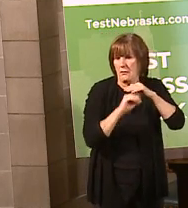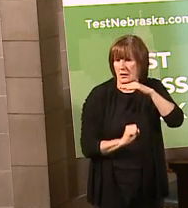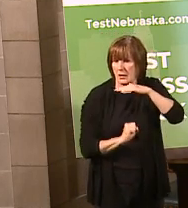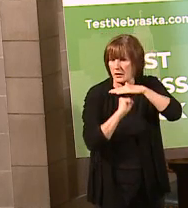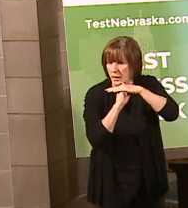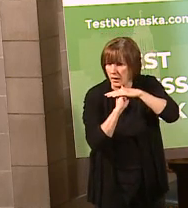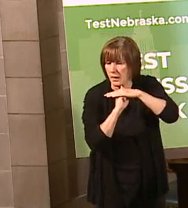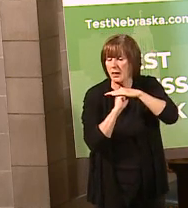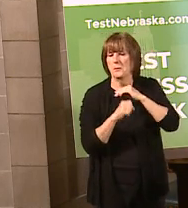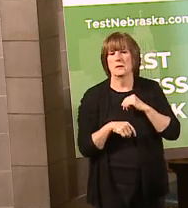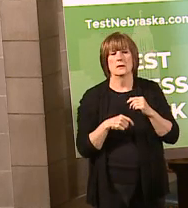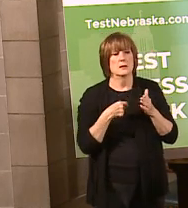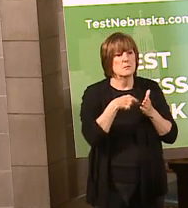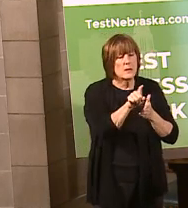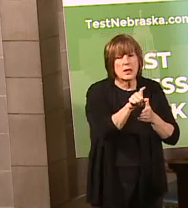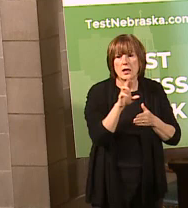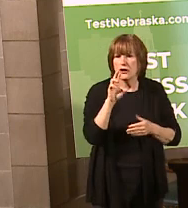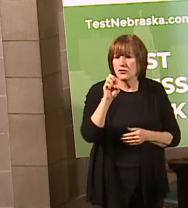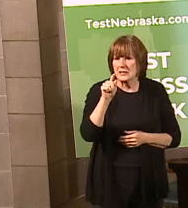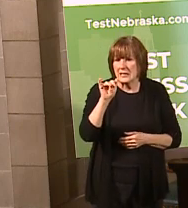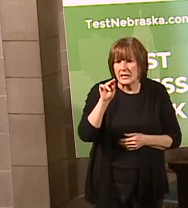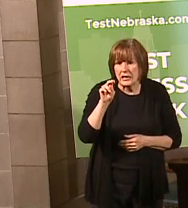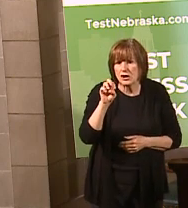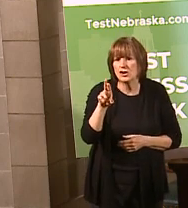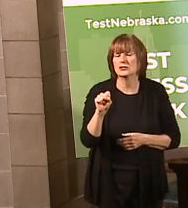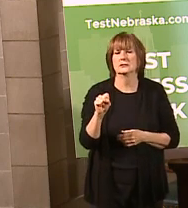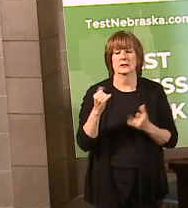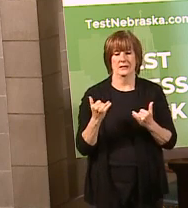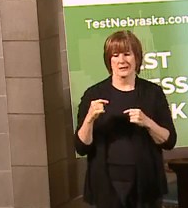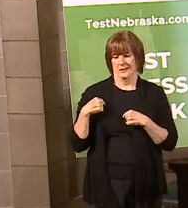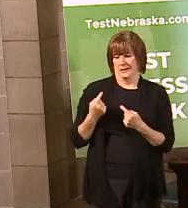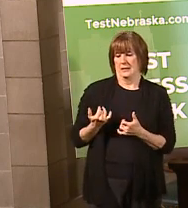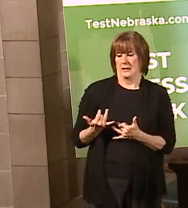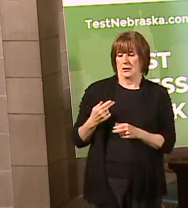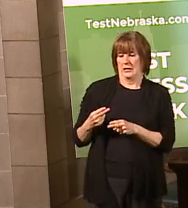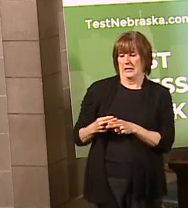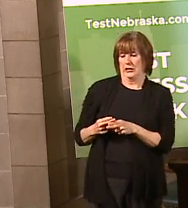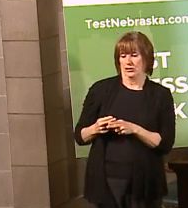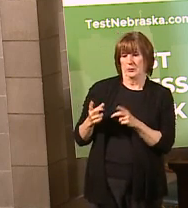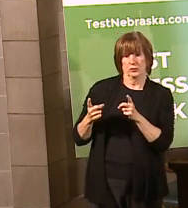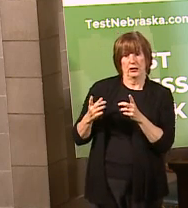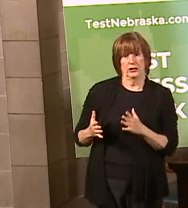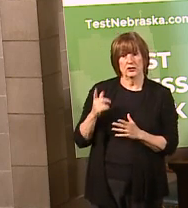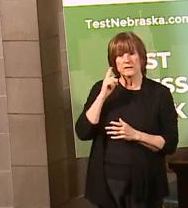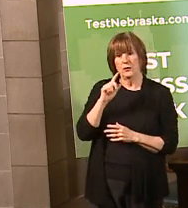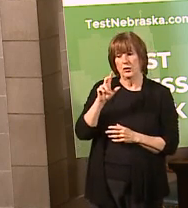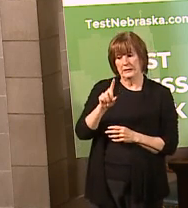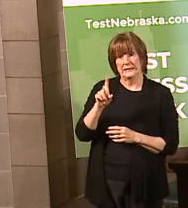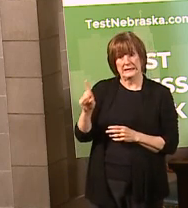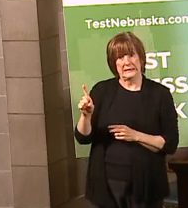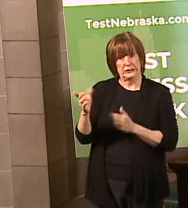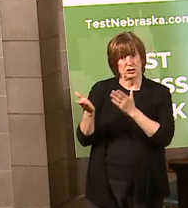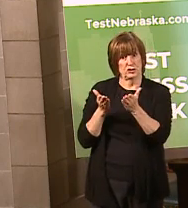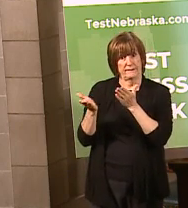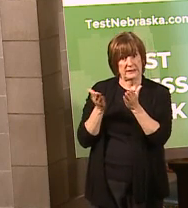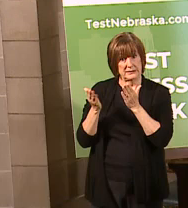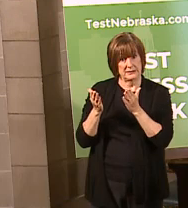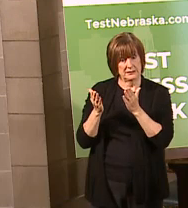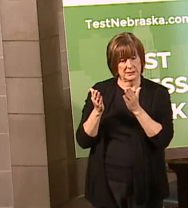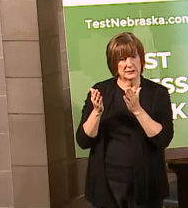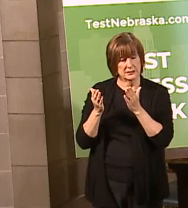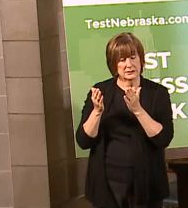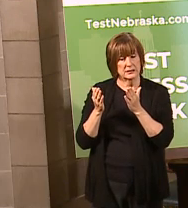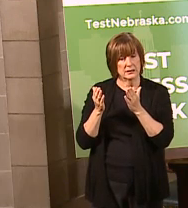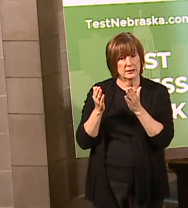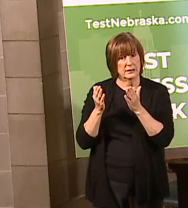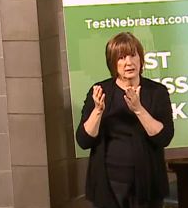ways to pay retainers and so forth. And today our interim director in the Department of Health and Human Services, the Division of